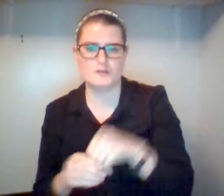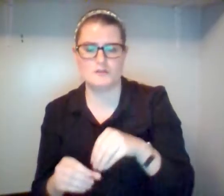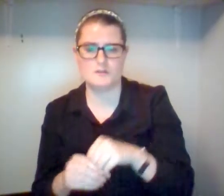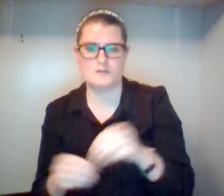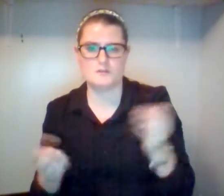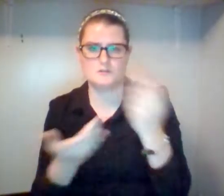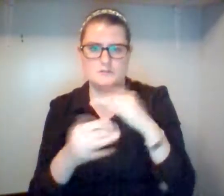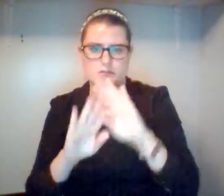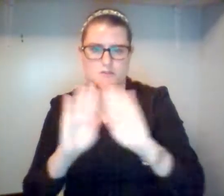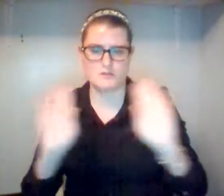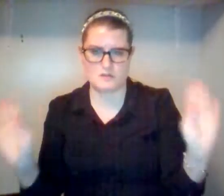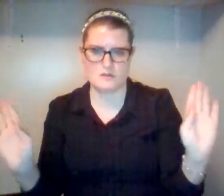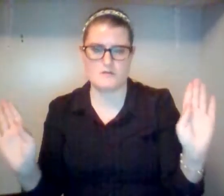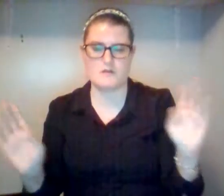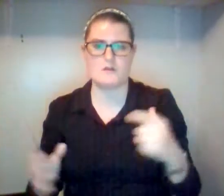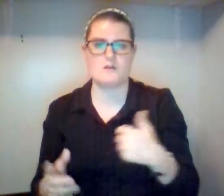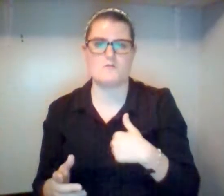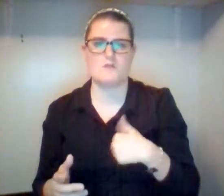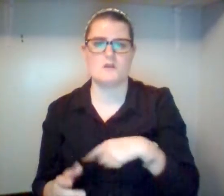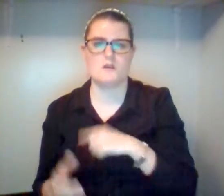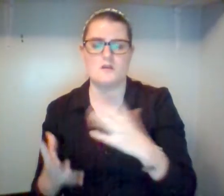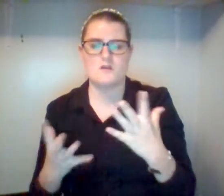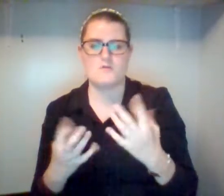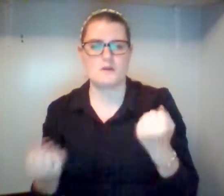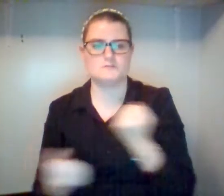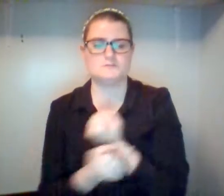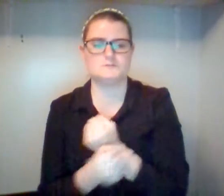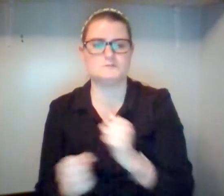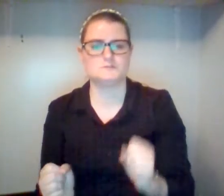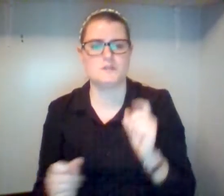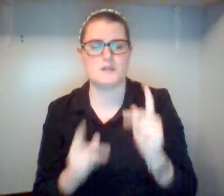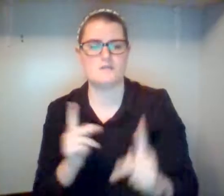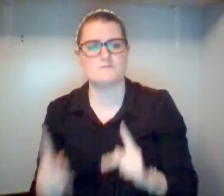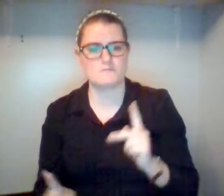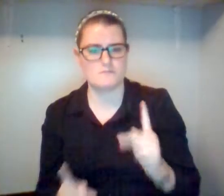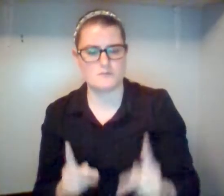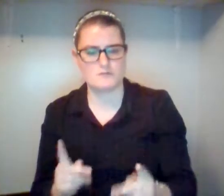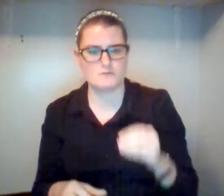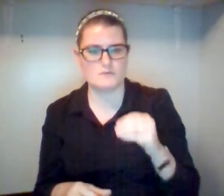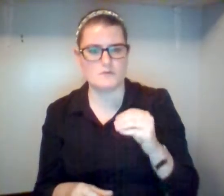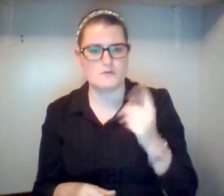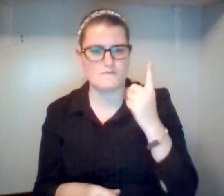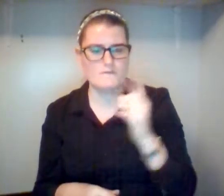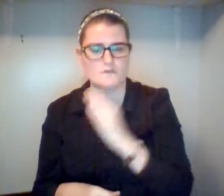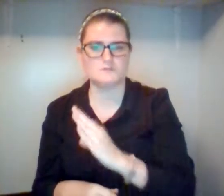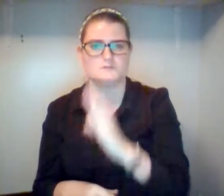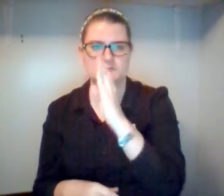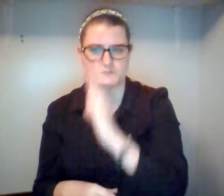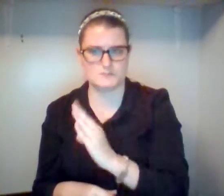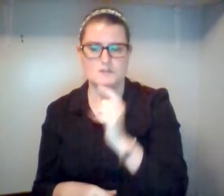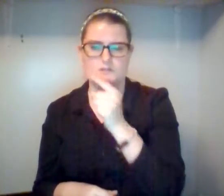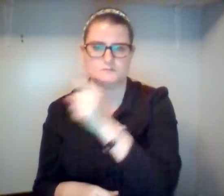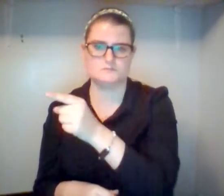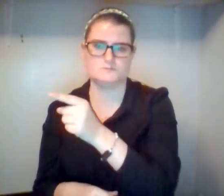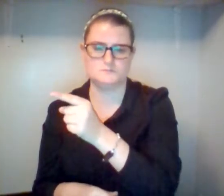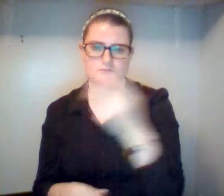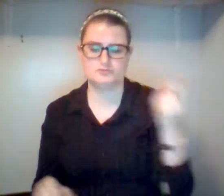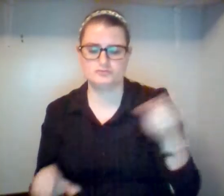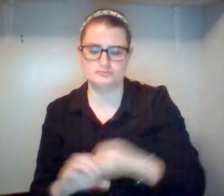people to be saved, to become brothers and sisters. But clearly, from the scriptures, we do not compromise